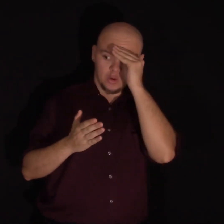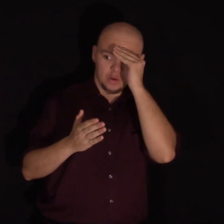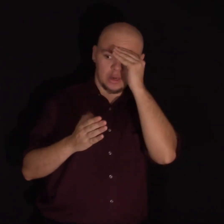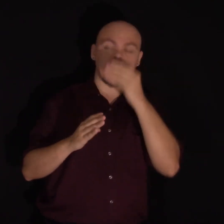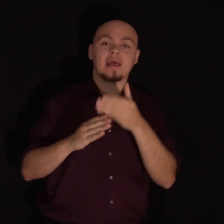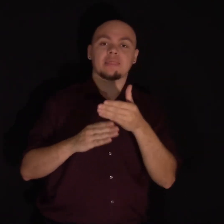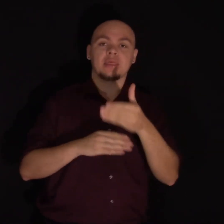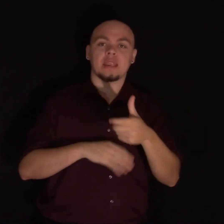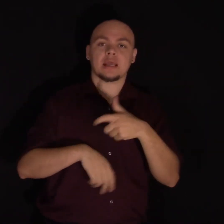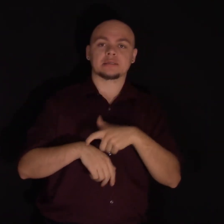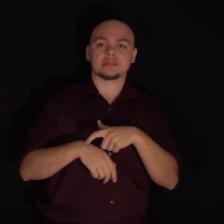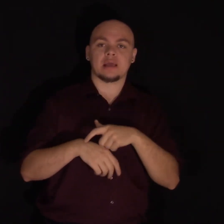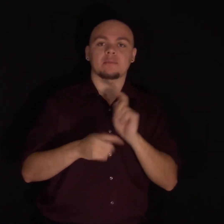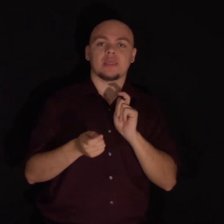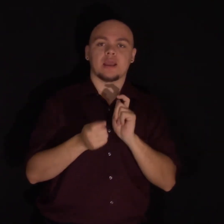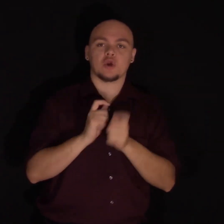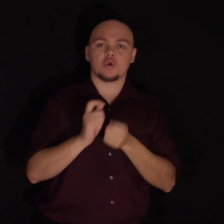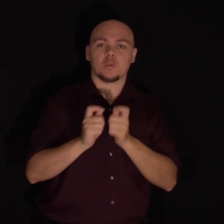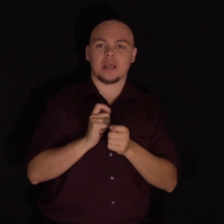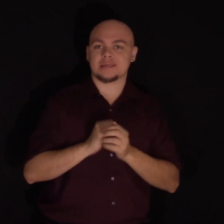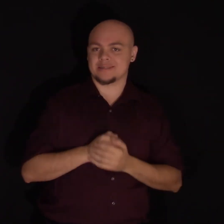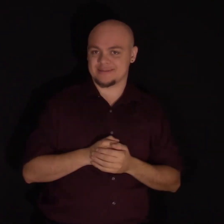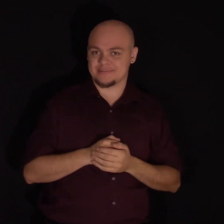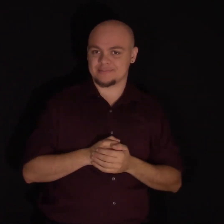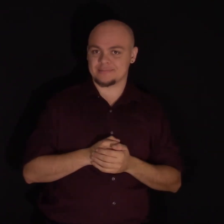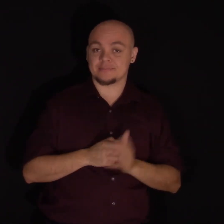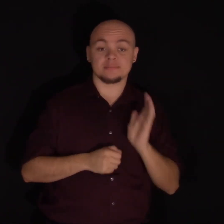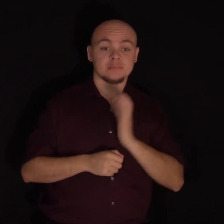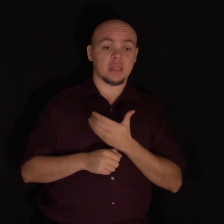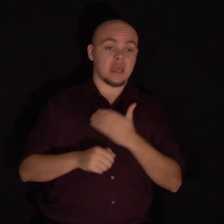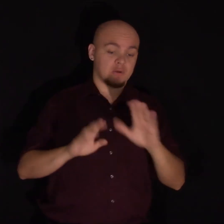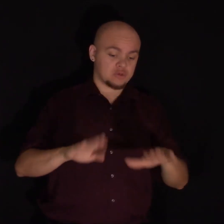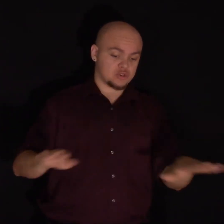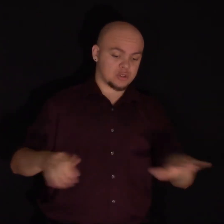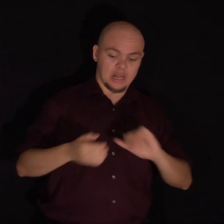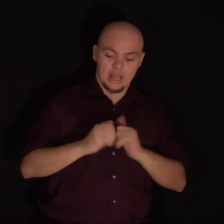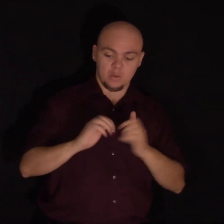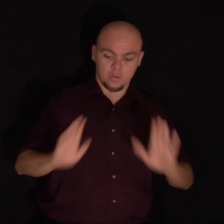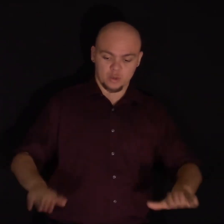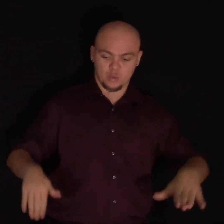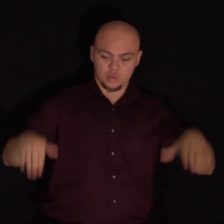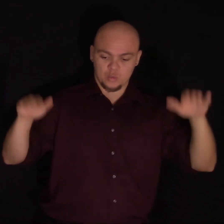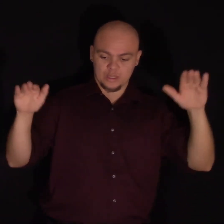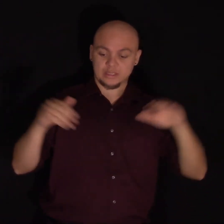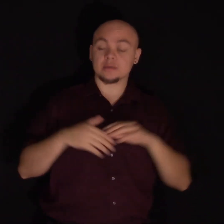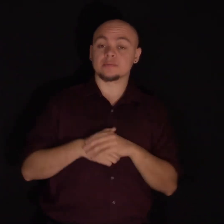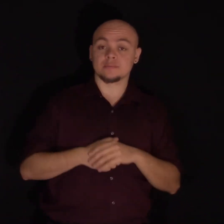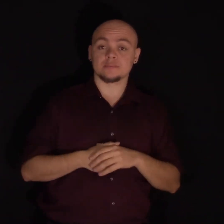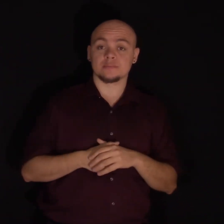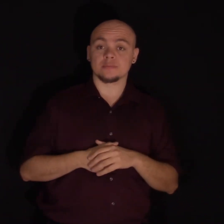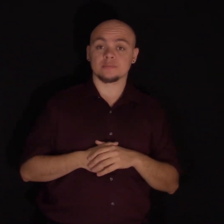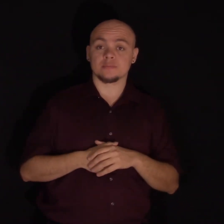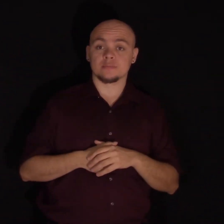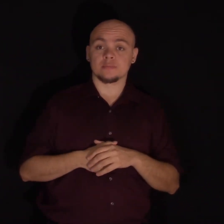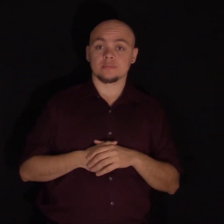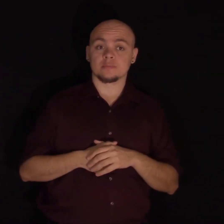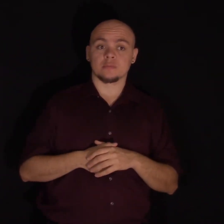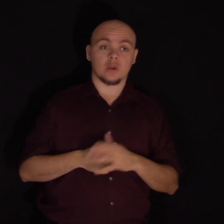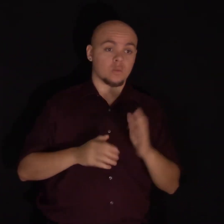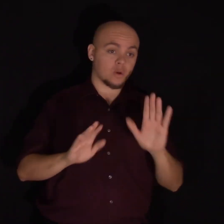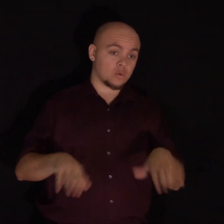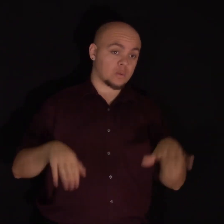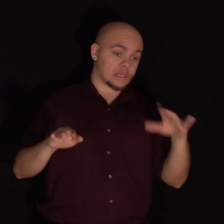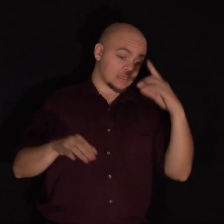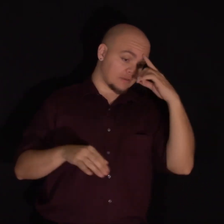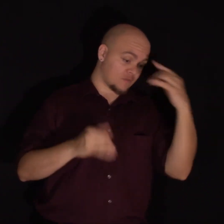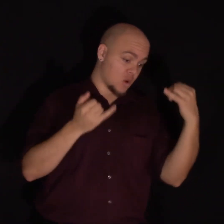it. How are we raising our children? Are we raising them for now instead